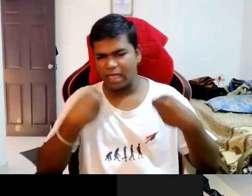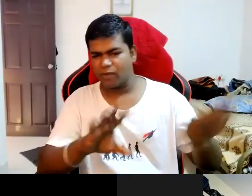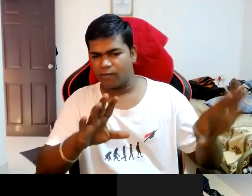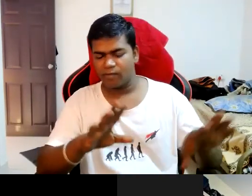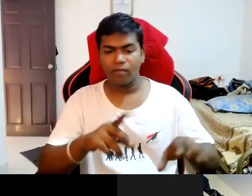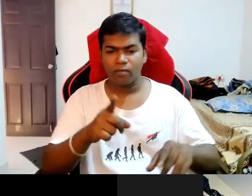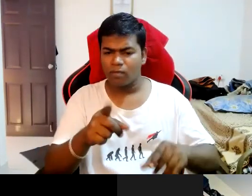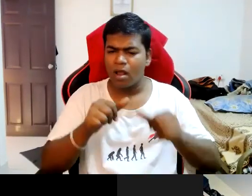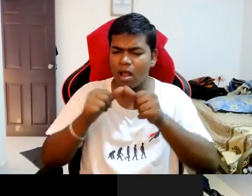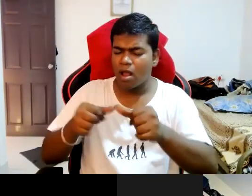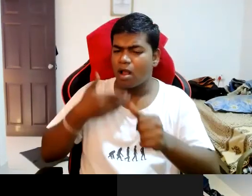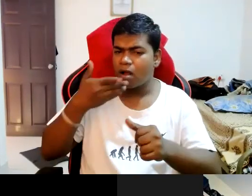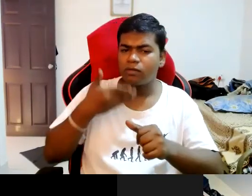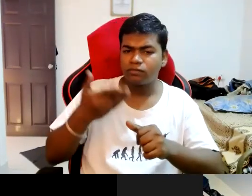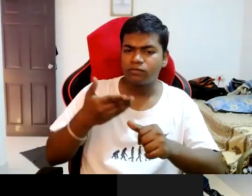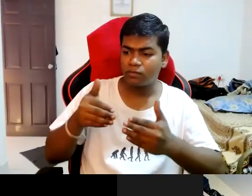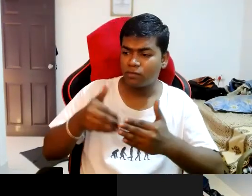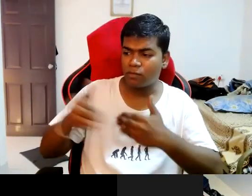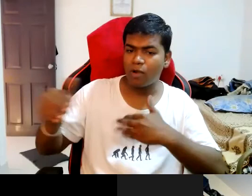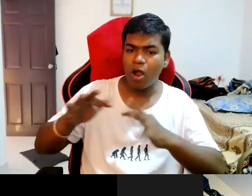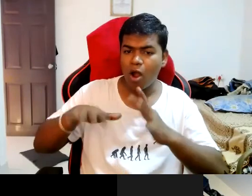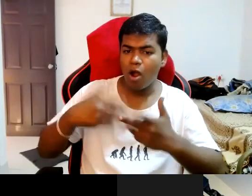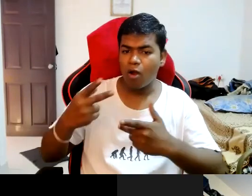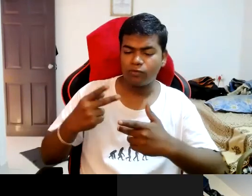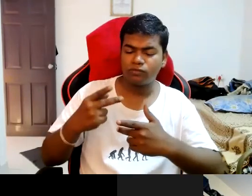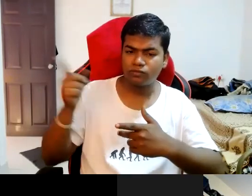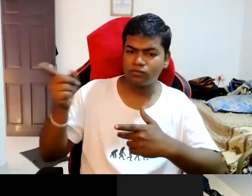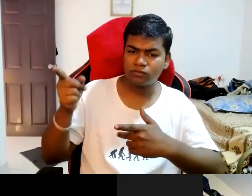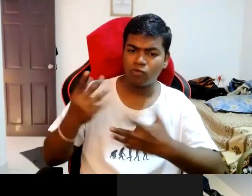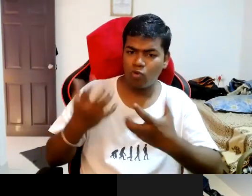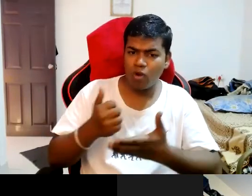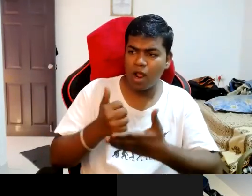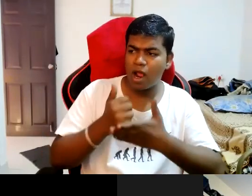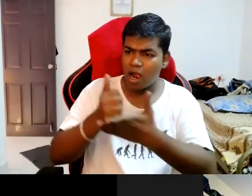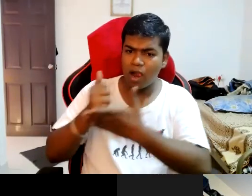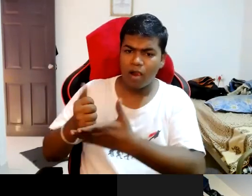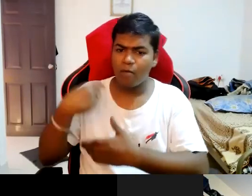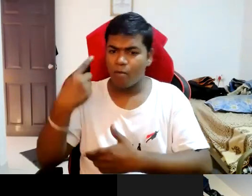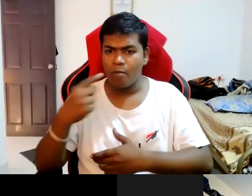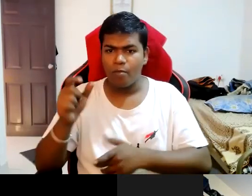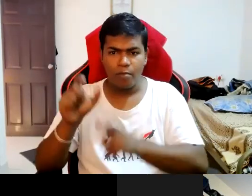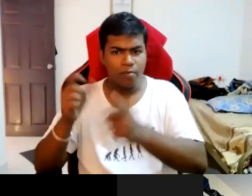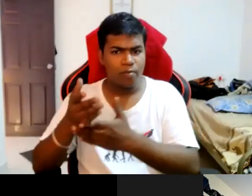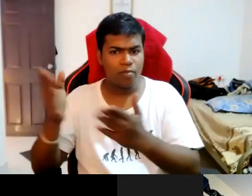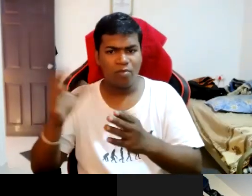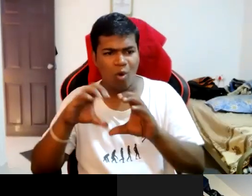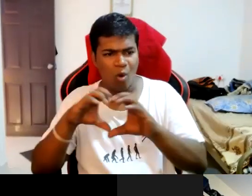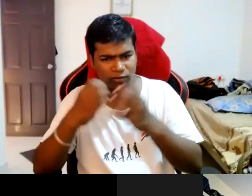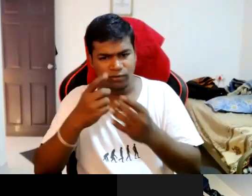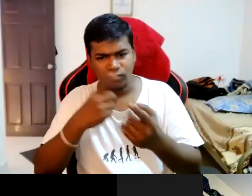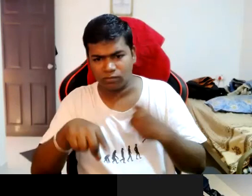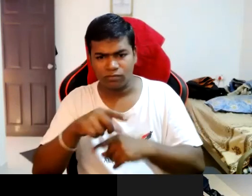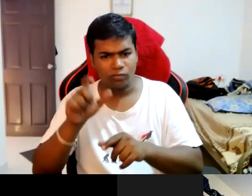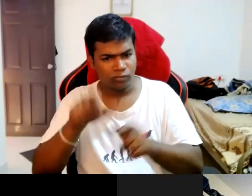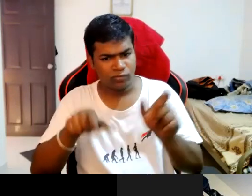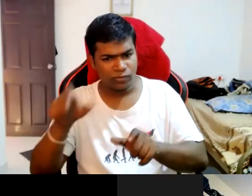to them how do they look for help who are they who are these you know organizations or individuals